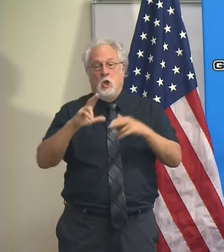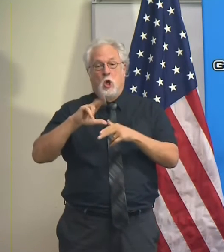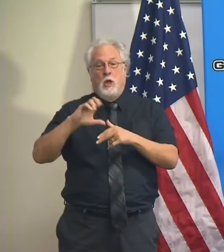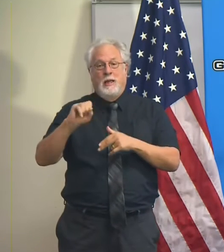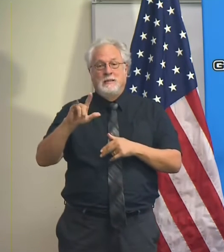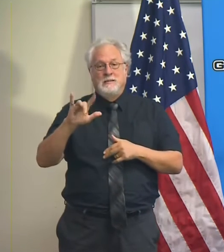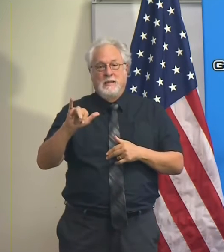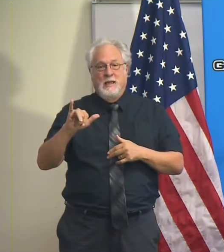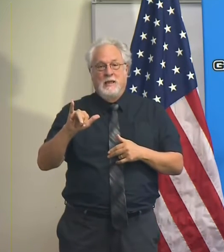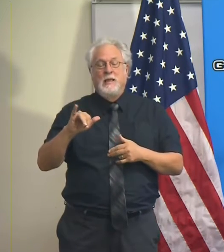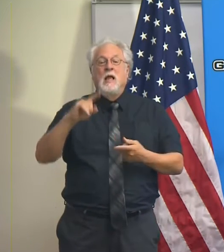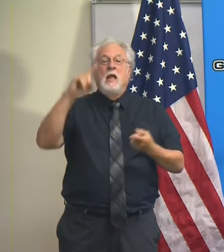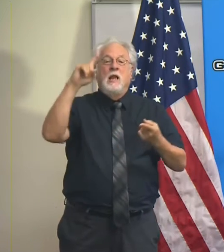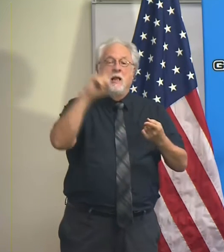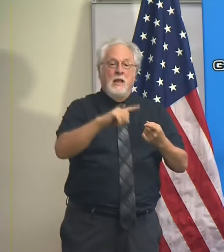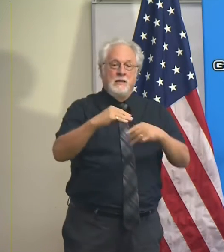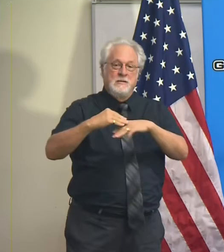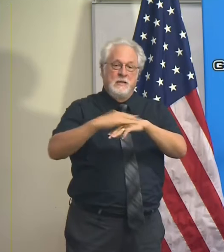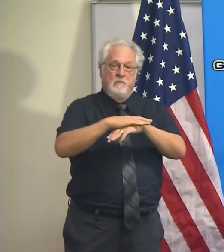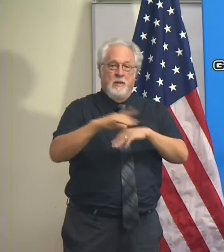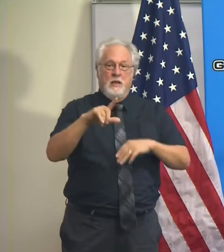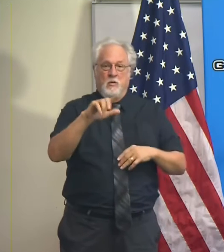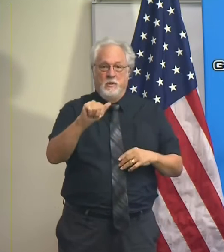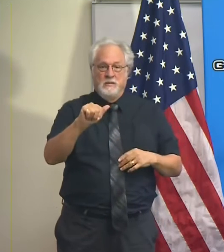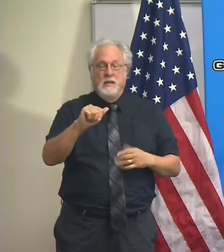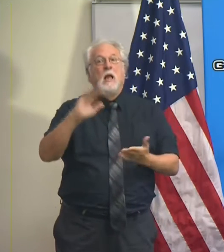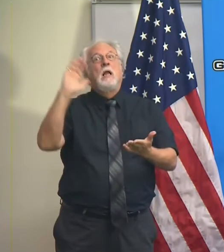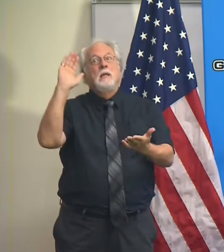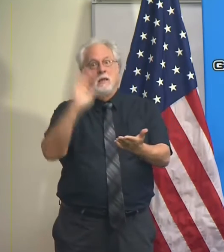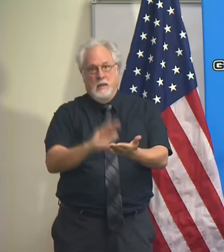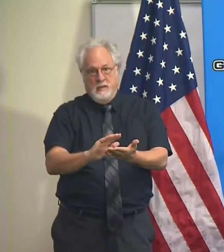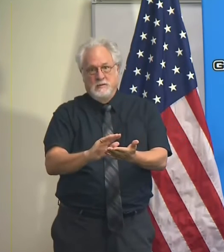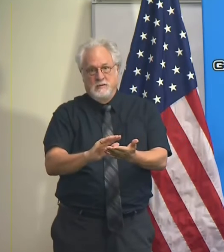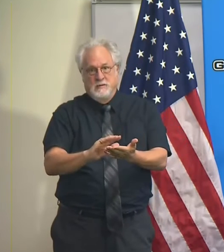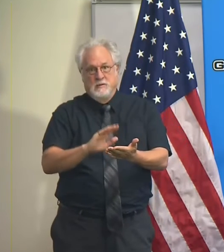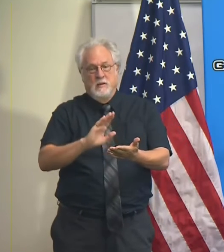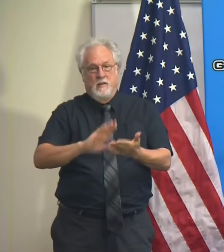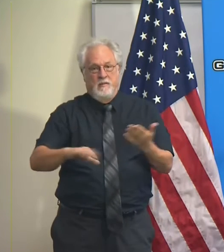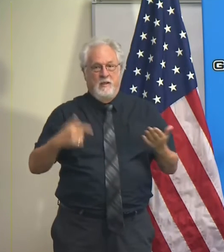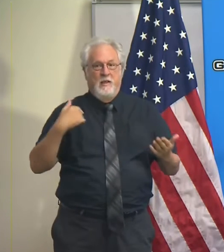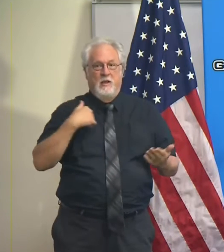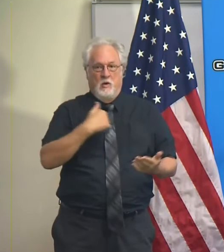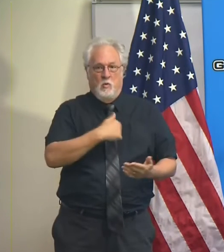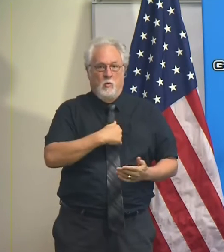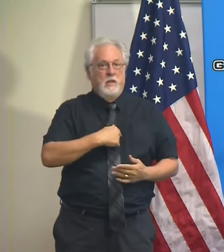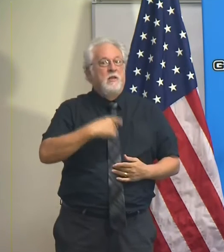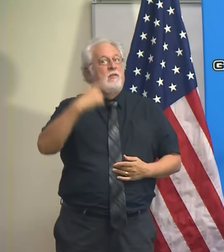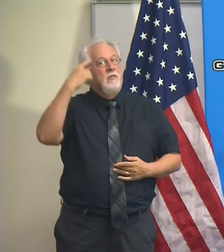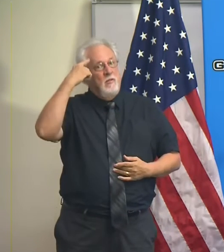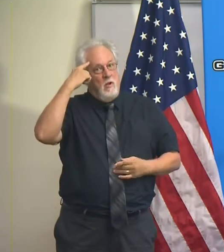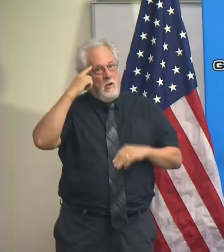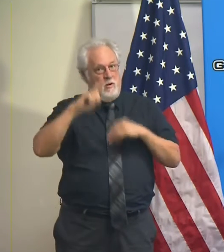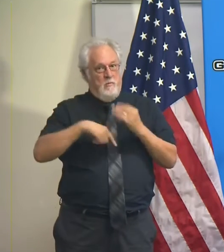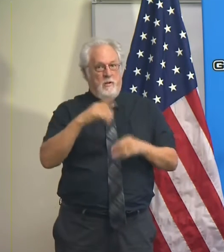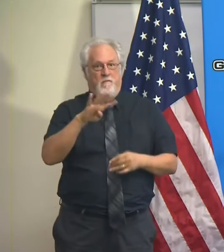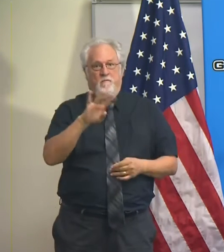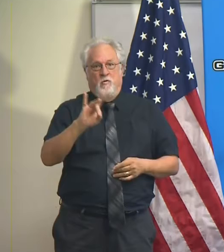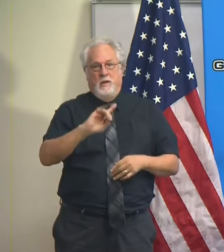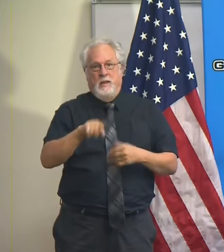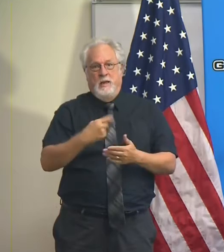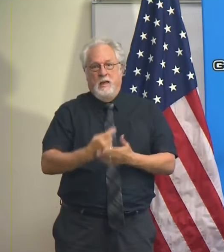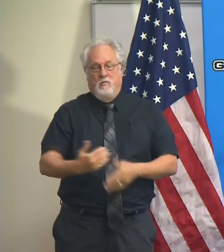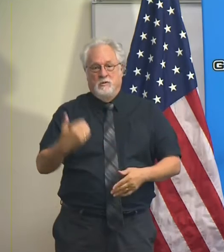Sally will have less of an impact in Louisiana much less of an impact than we suspected about 48 hours ago.